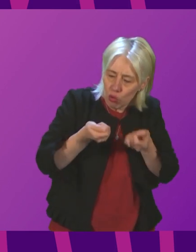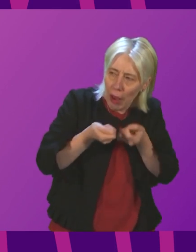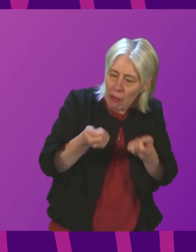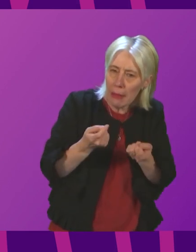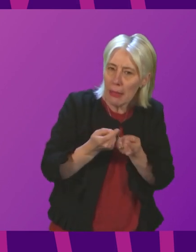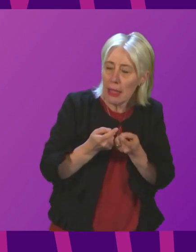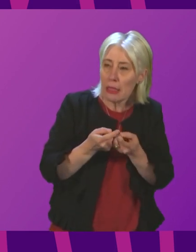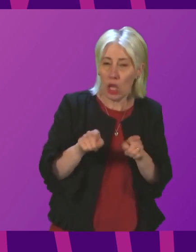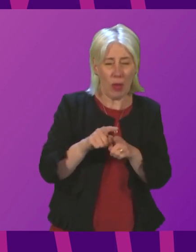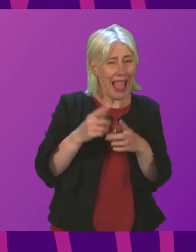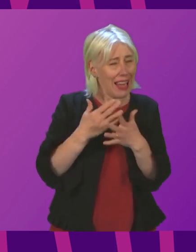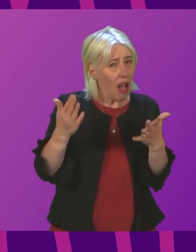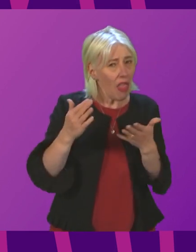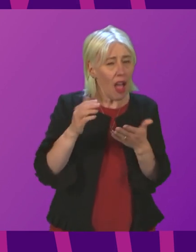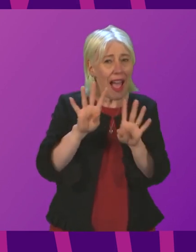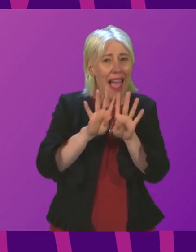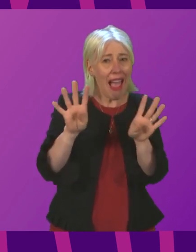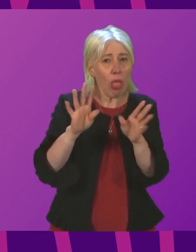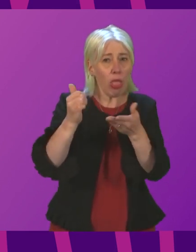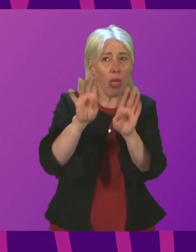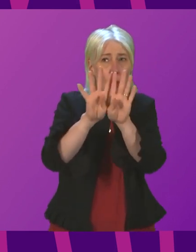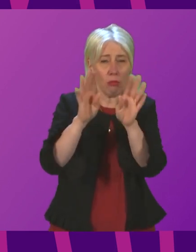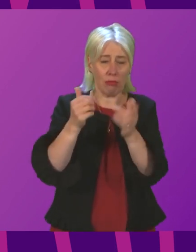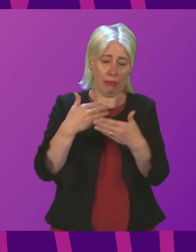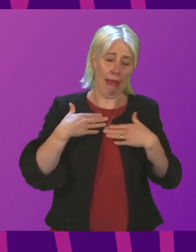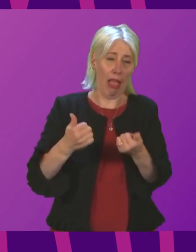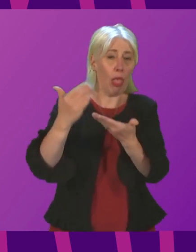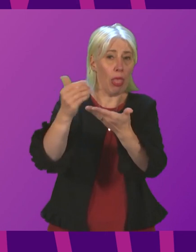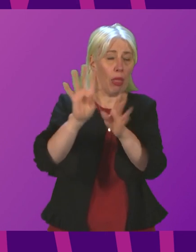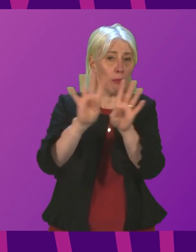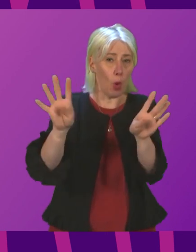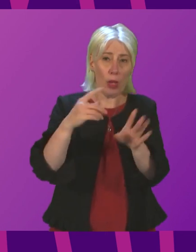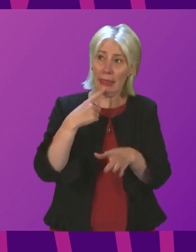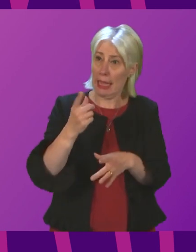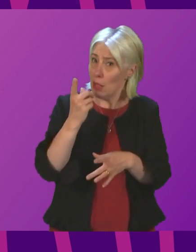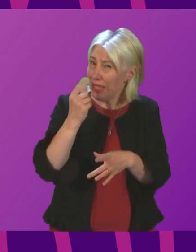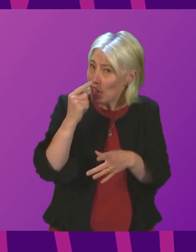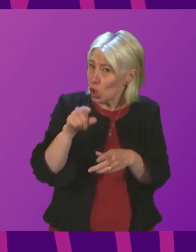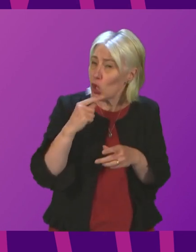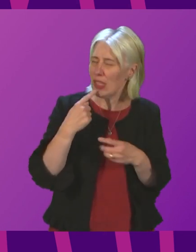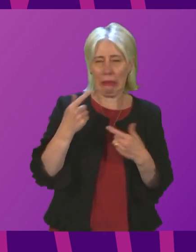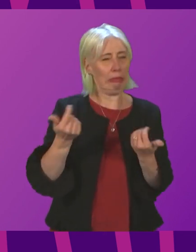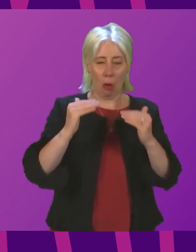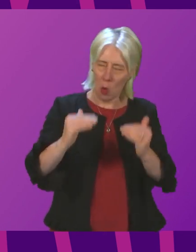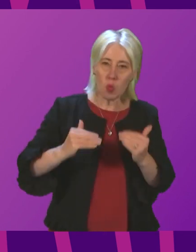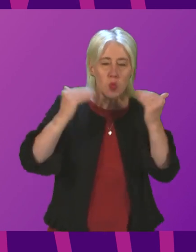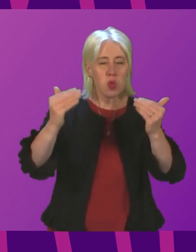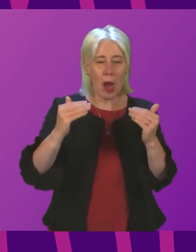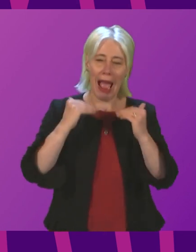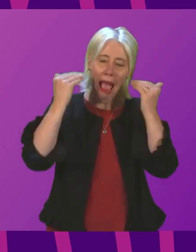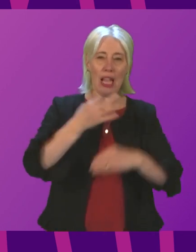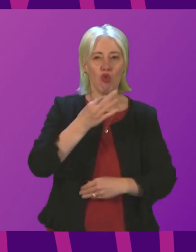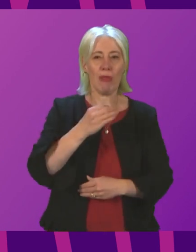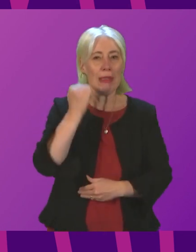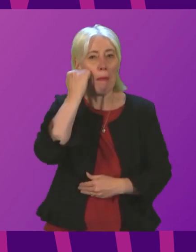any other health board in Scotland is warning that they too could declare a code black or, to give it his correct term, the highest risk